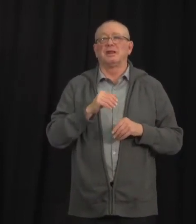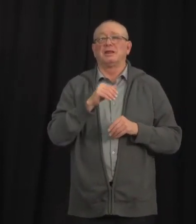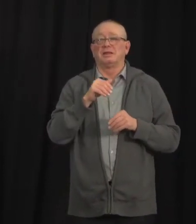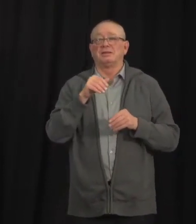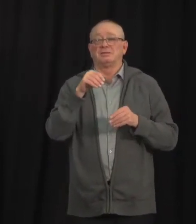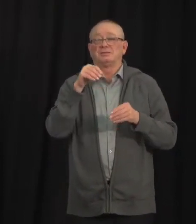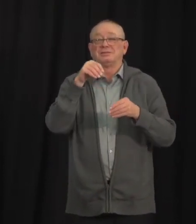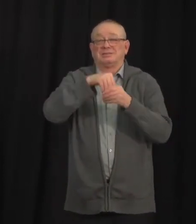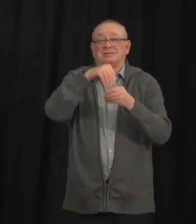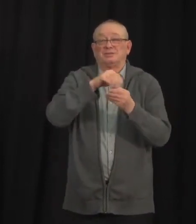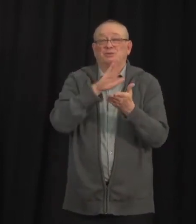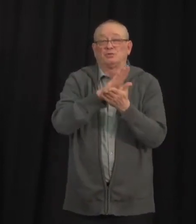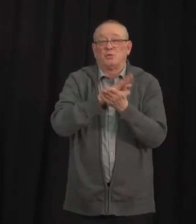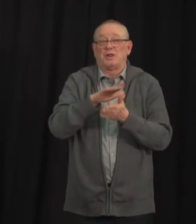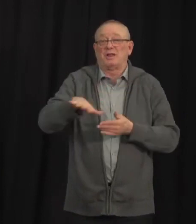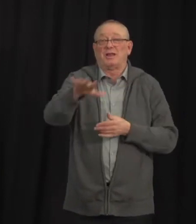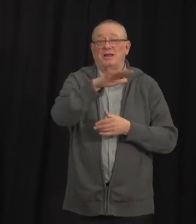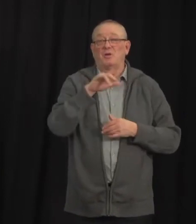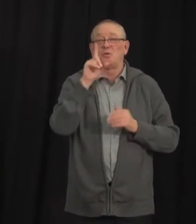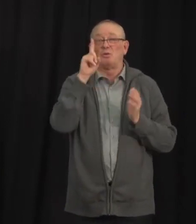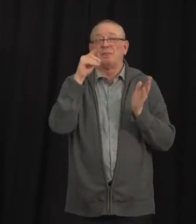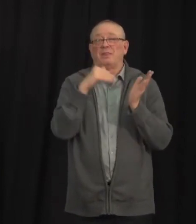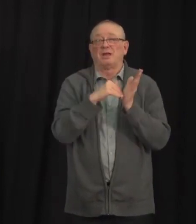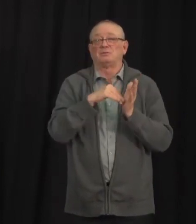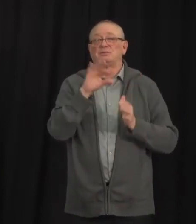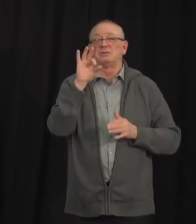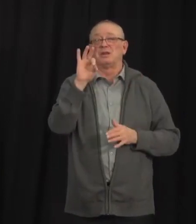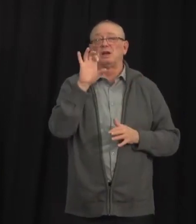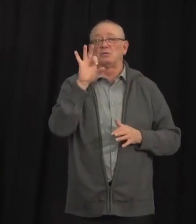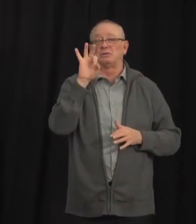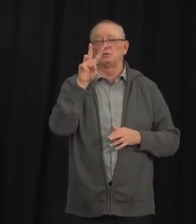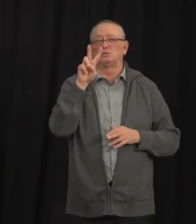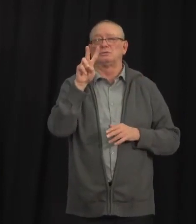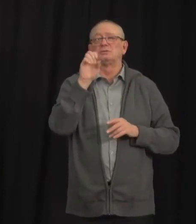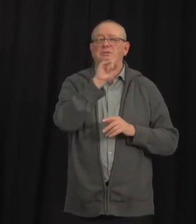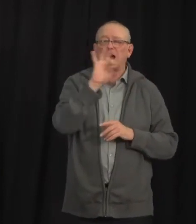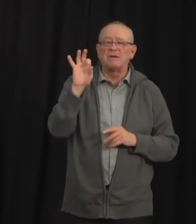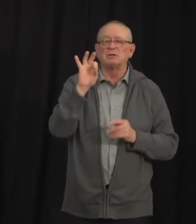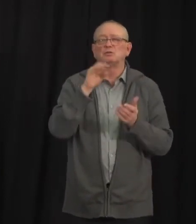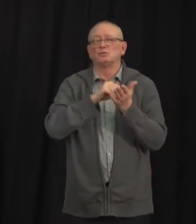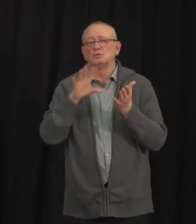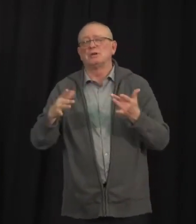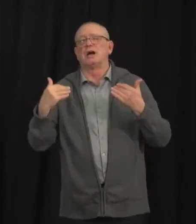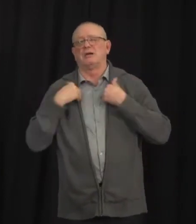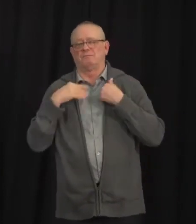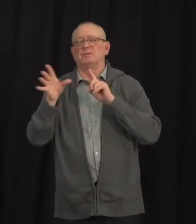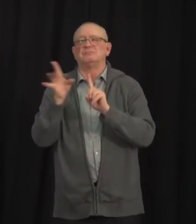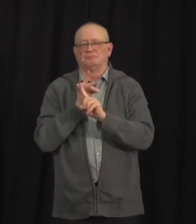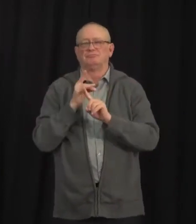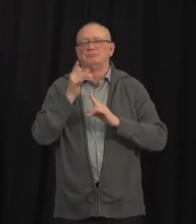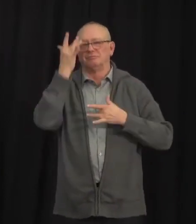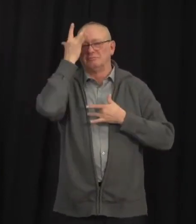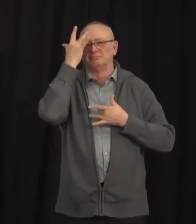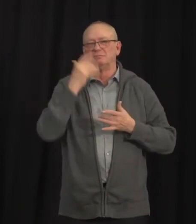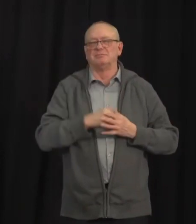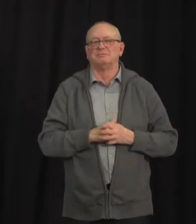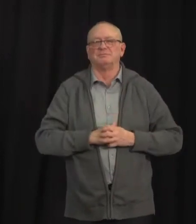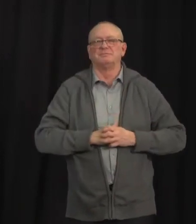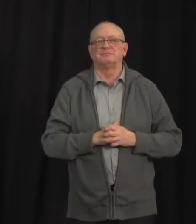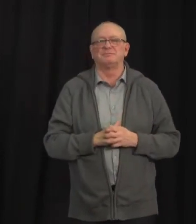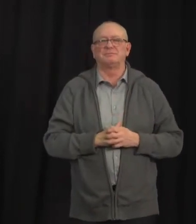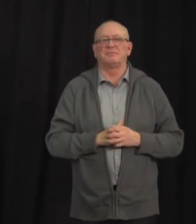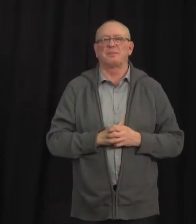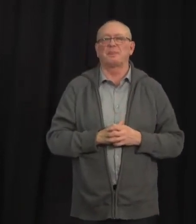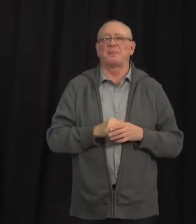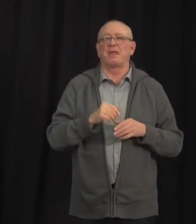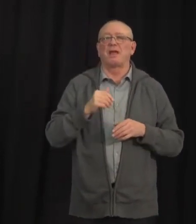Sadly, nine new deaths were reported to us in the last 24 hours. My thoughts are with all those mourning the loss